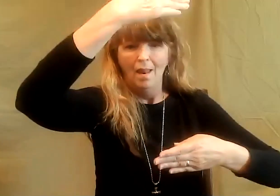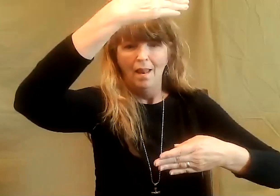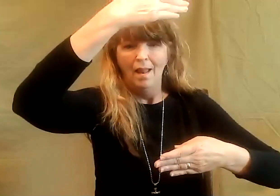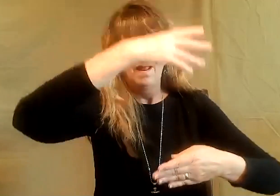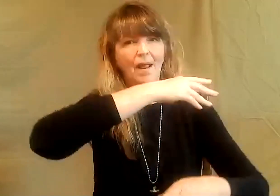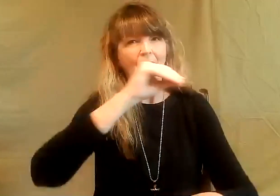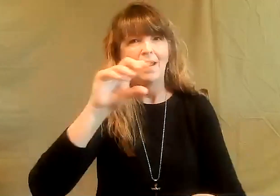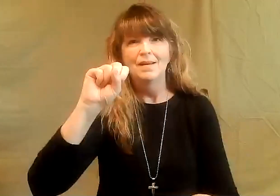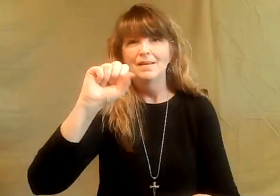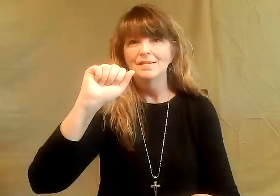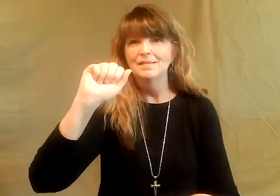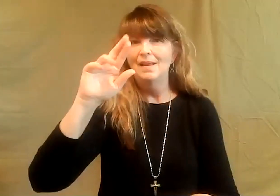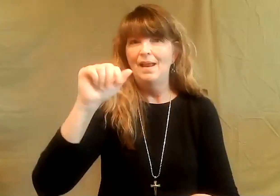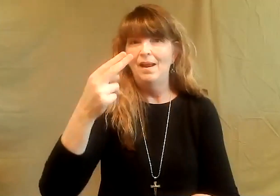saw all sarah saw was the wall